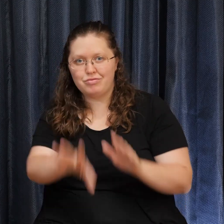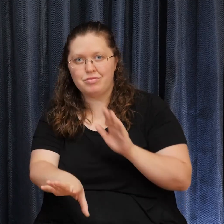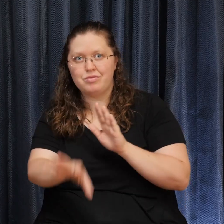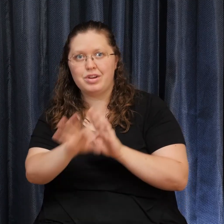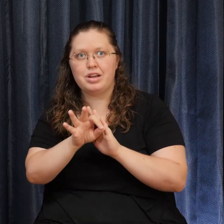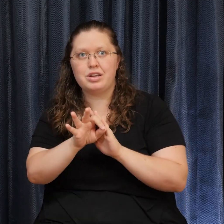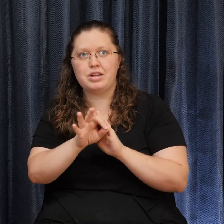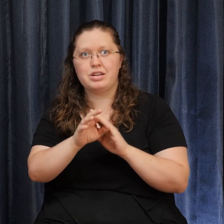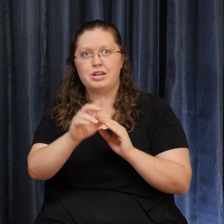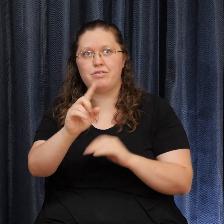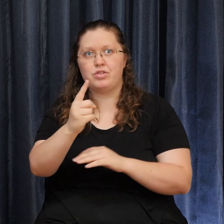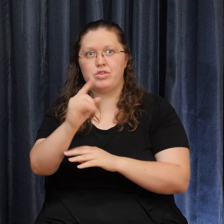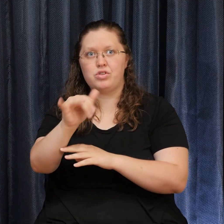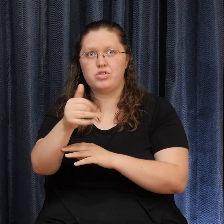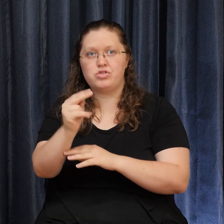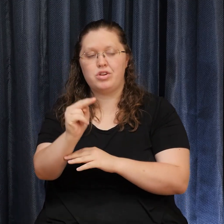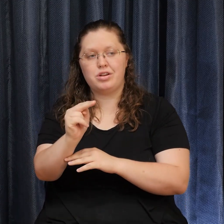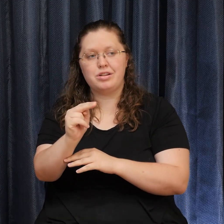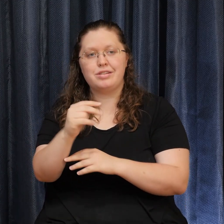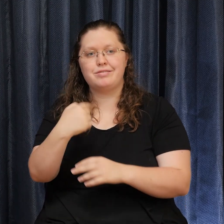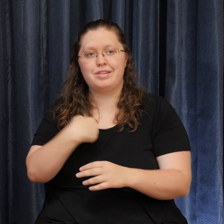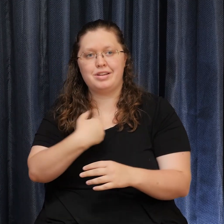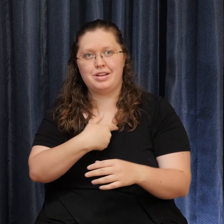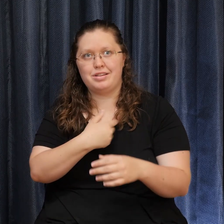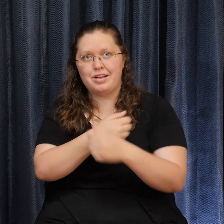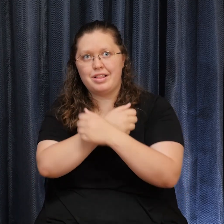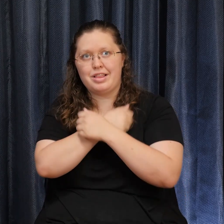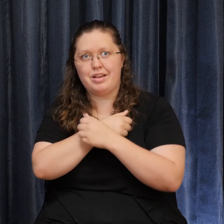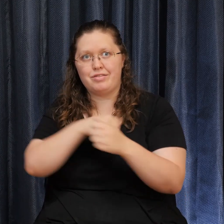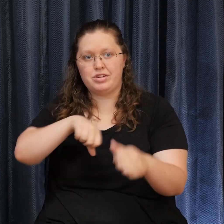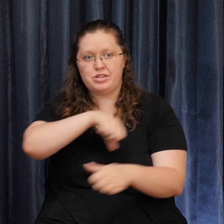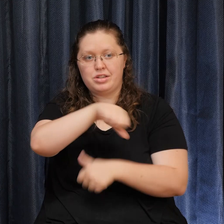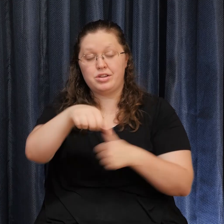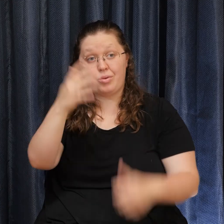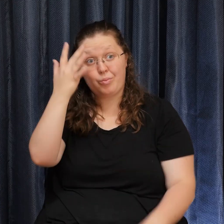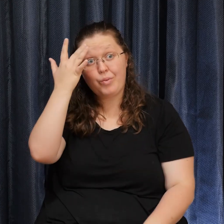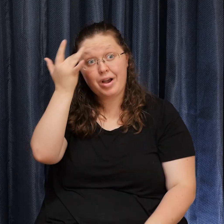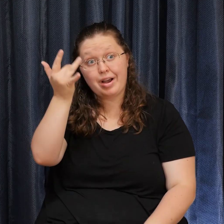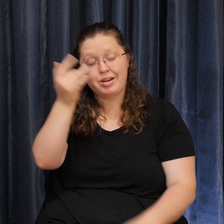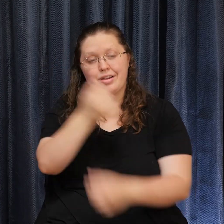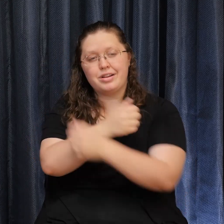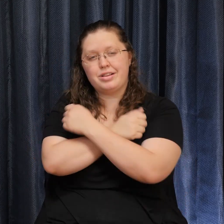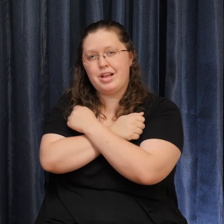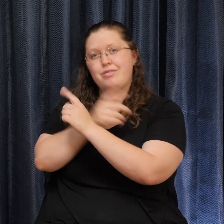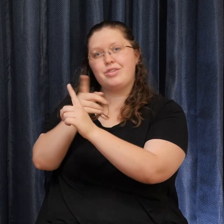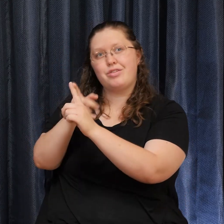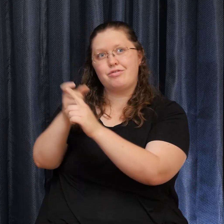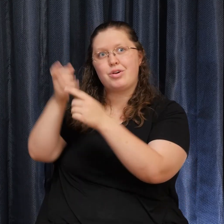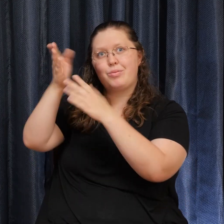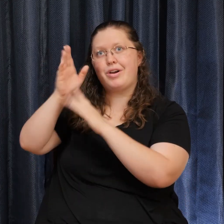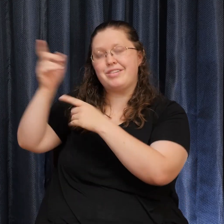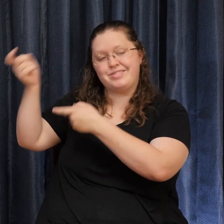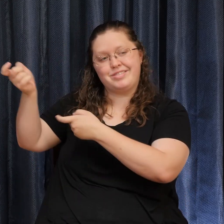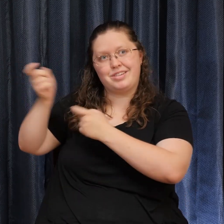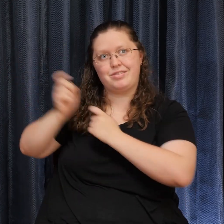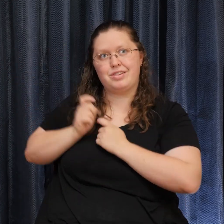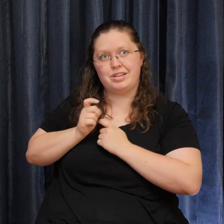let us love one another because love is from God. Everyone who loves is born of God and knows God.